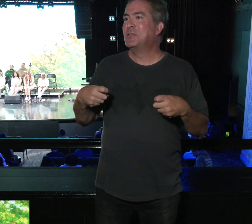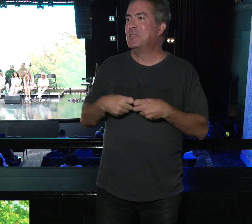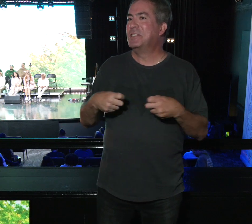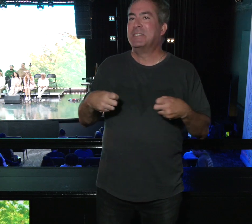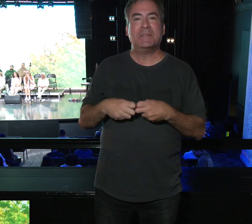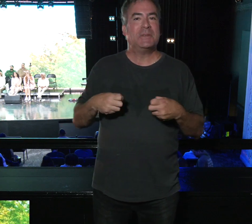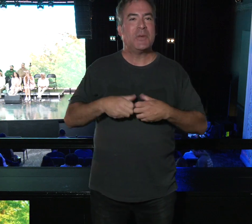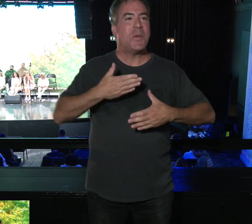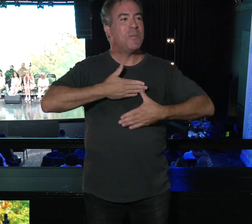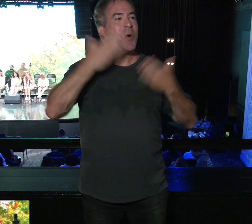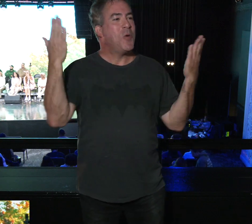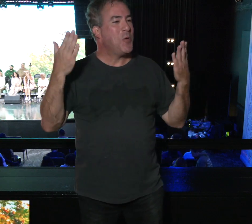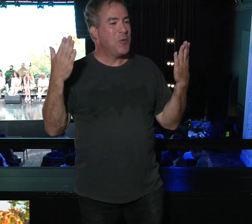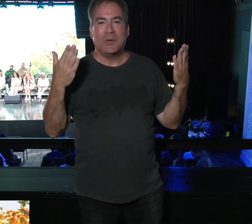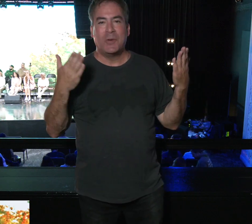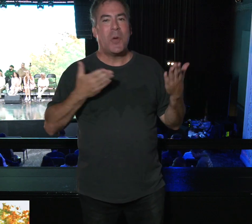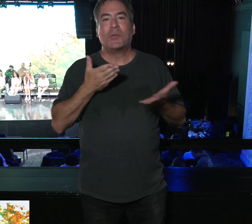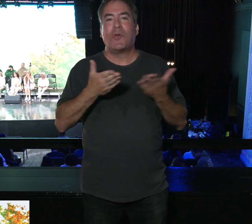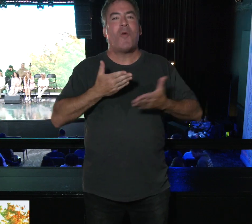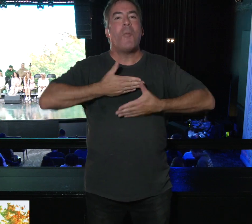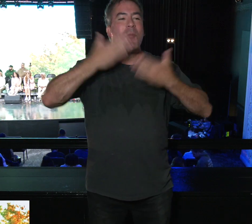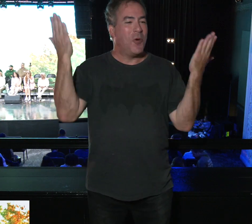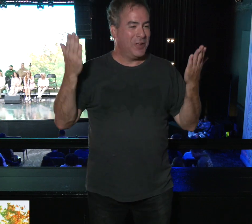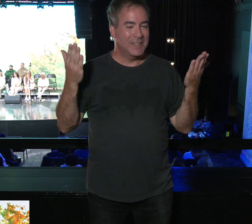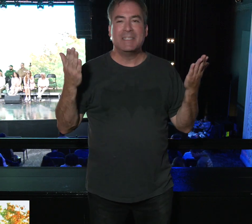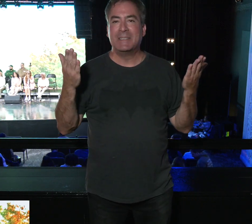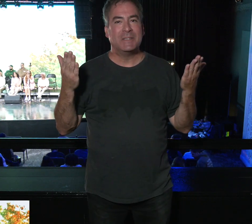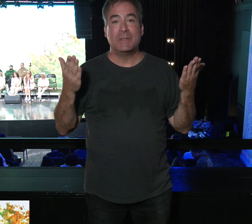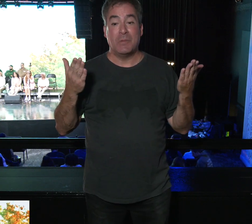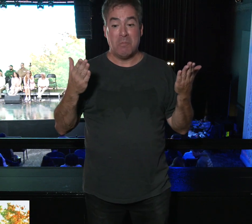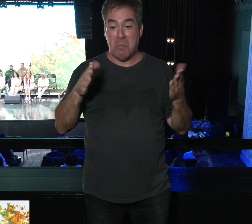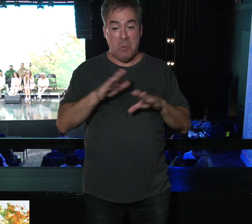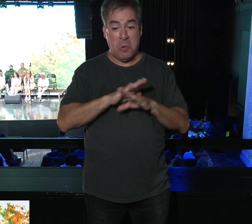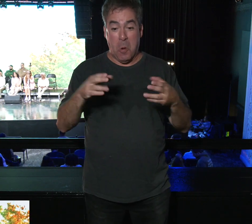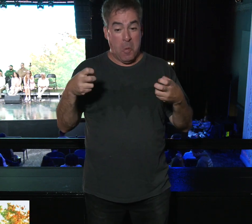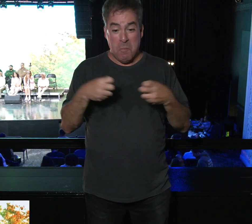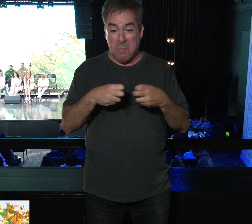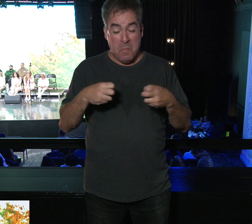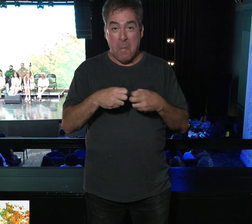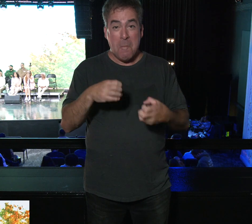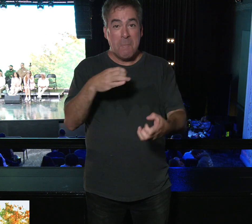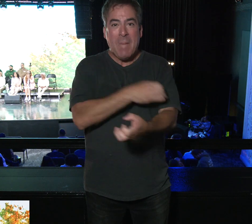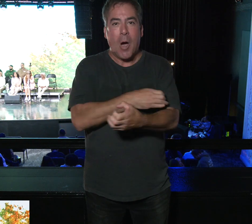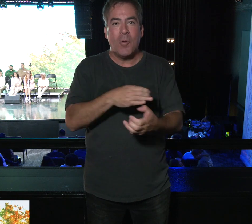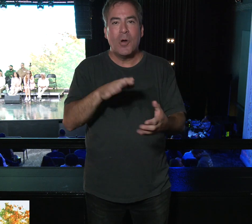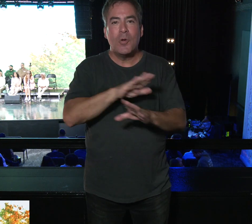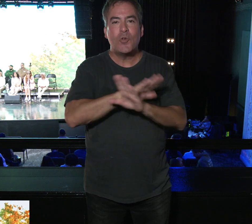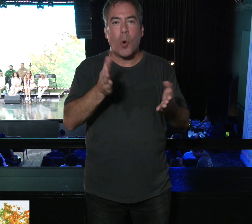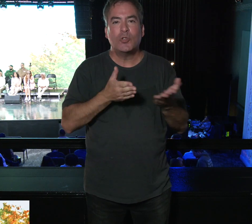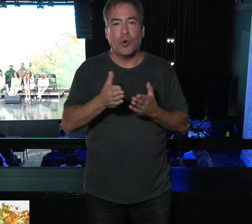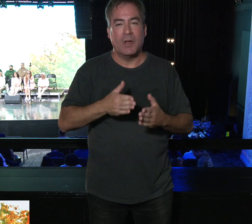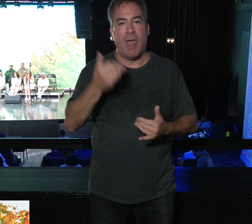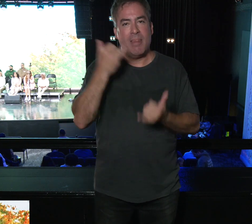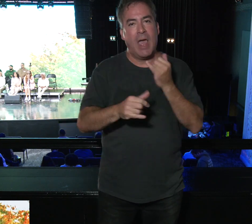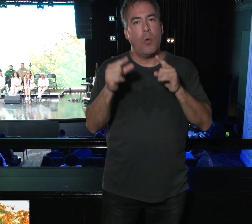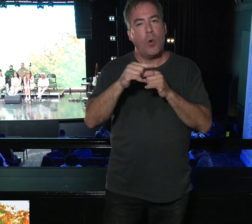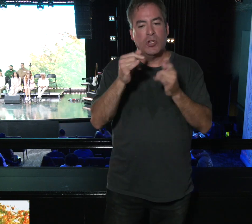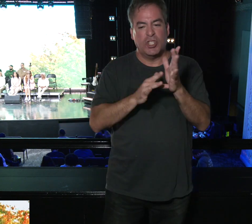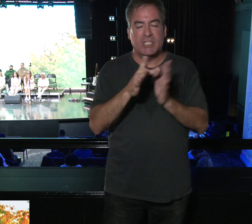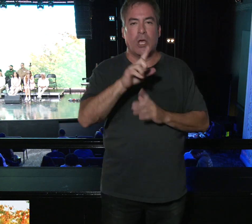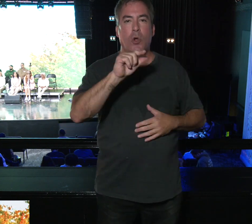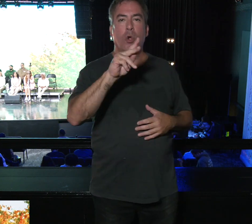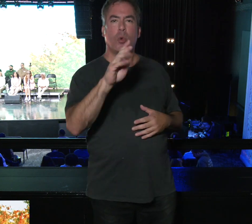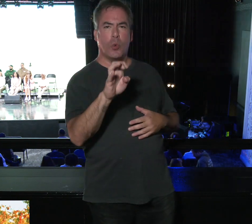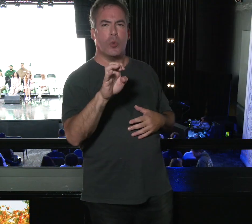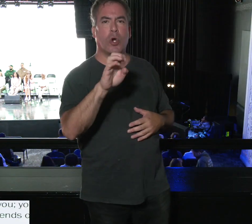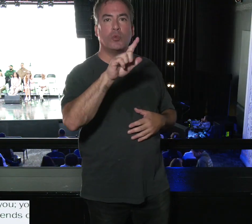No power, no service. Out of power, out of service. The last words of Jesus, Luke 24, I'm going